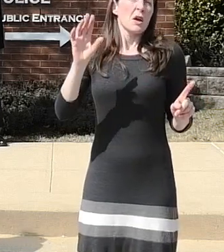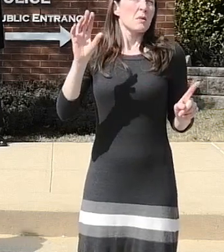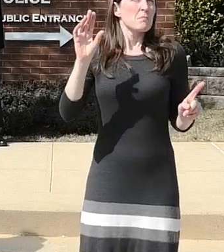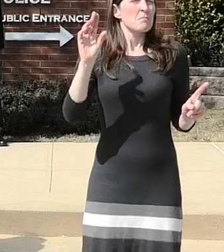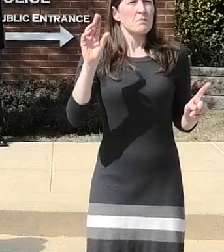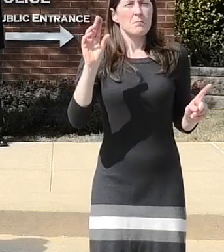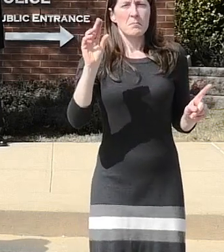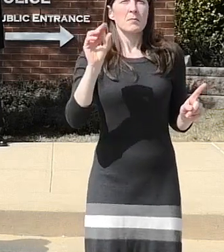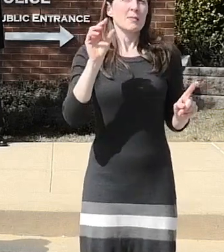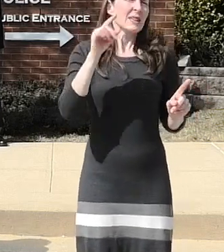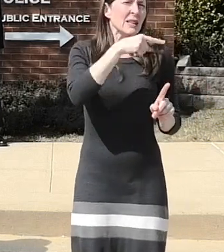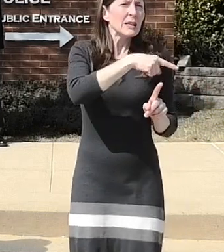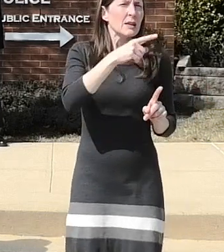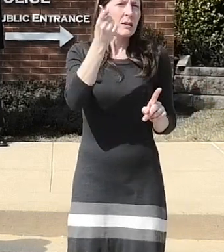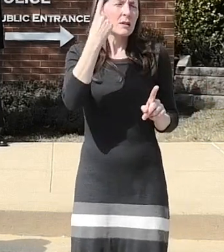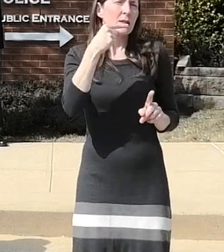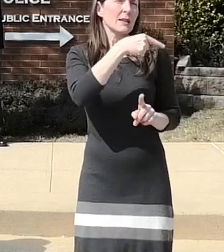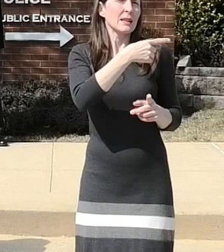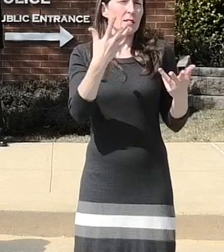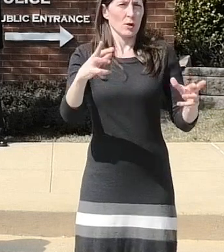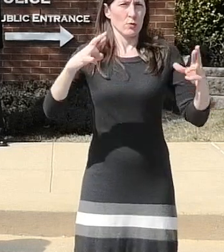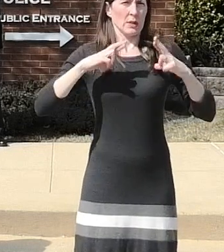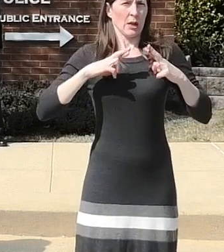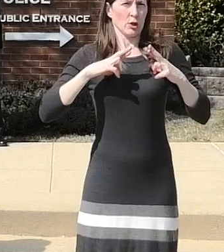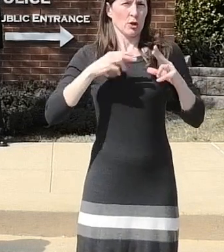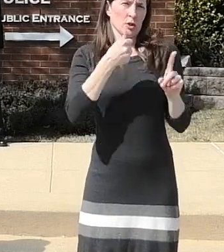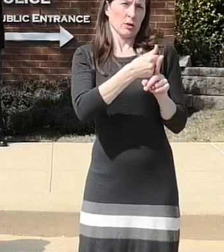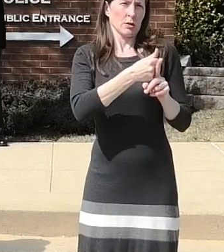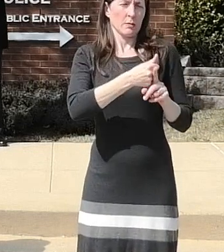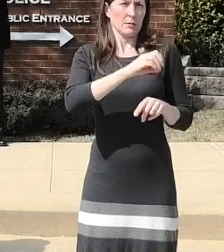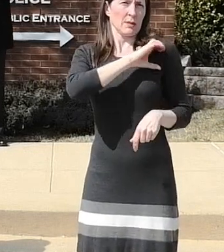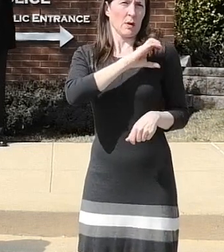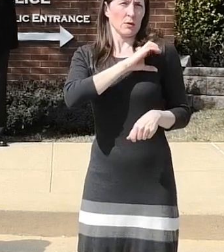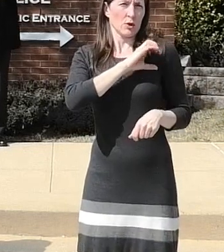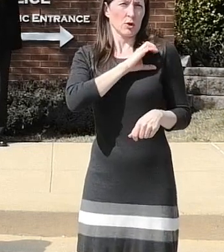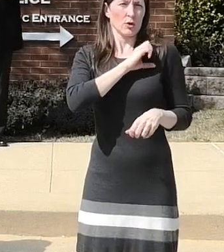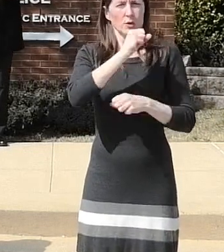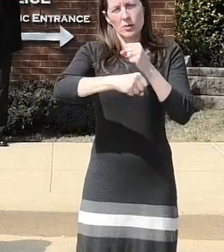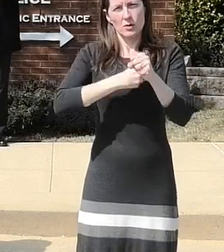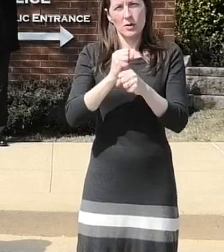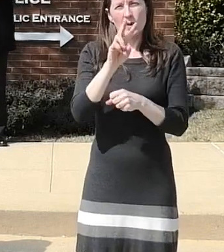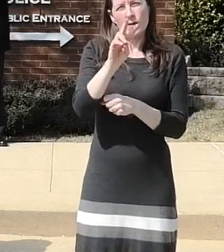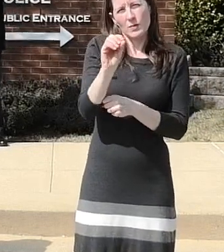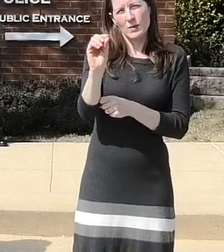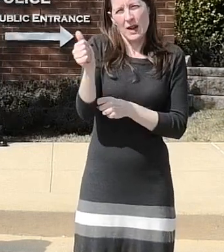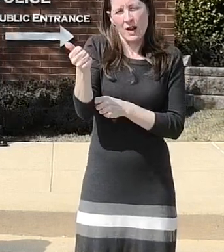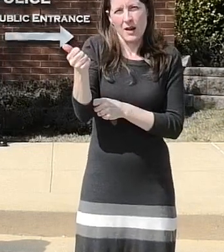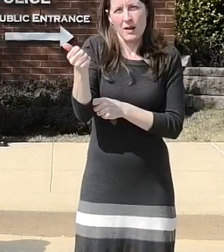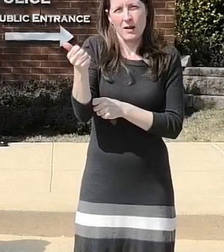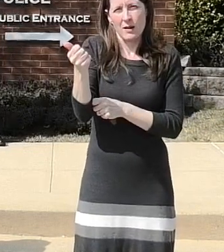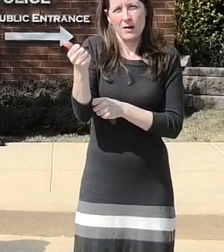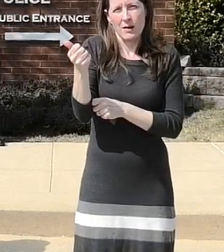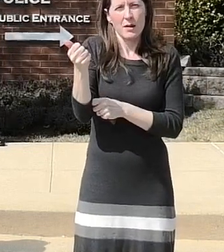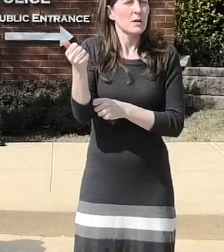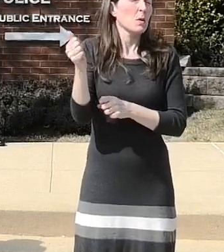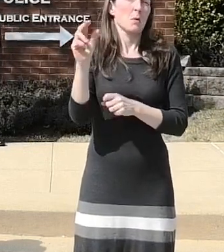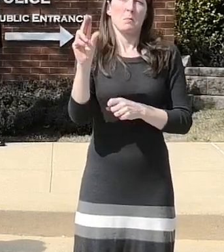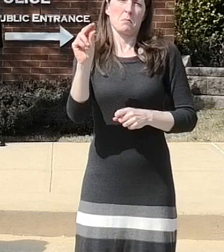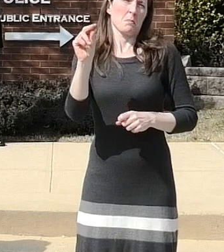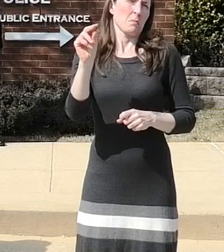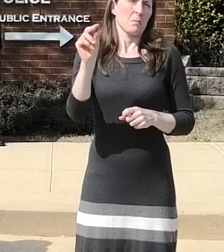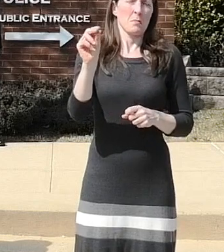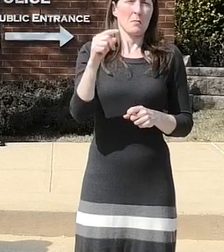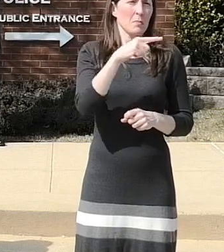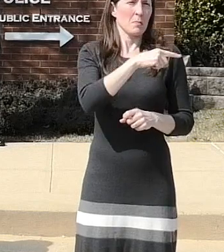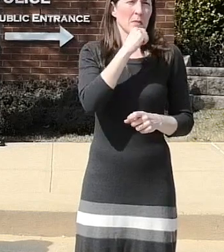officer since 2010 so none of the victims were you know someone he encountered prior